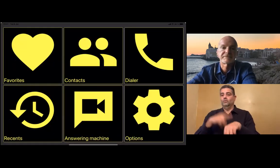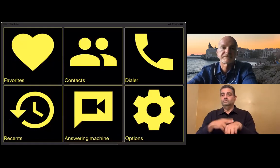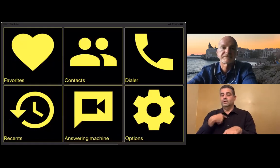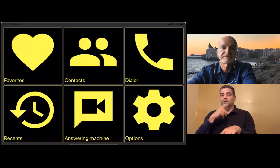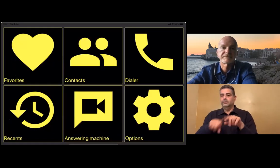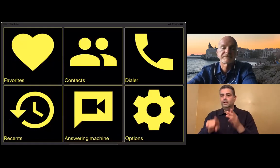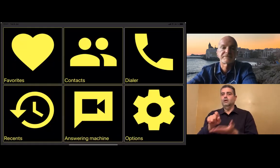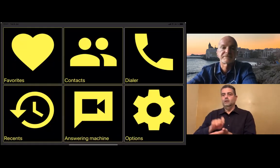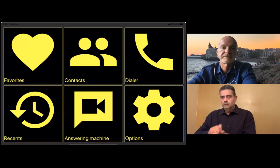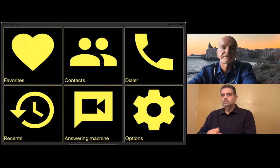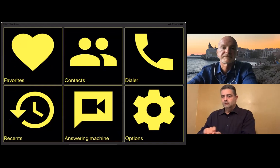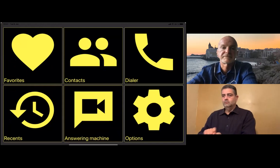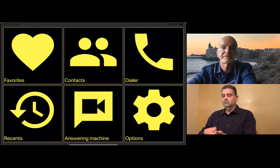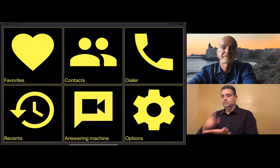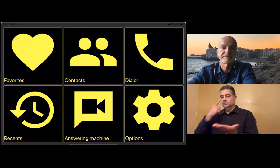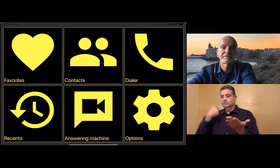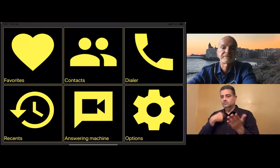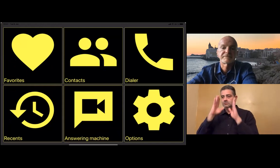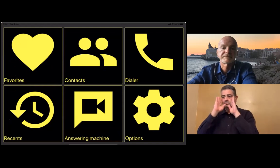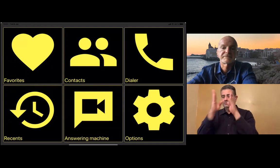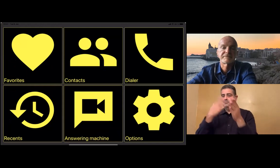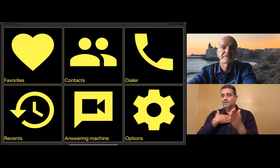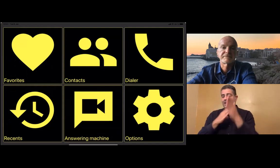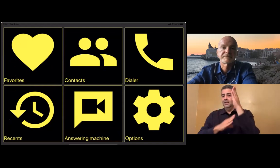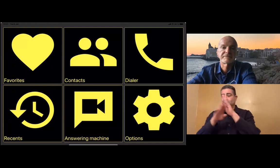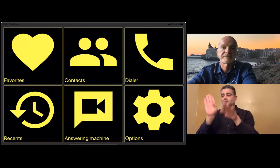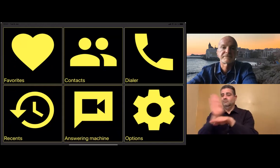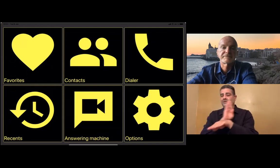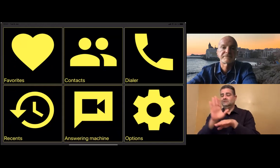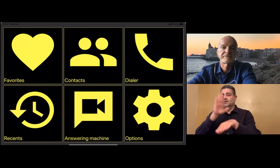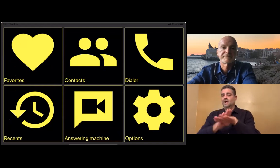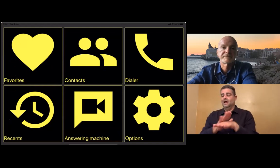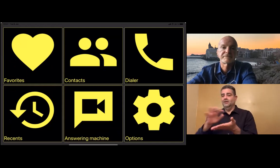instructions on what I needed to do. Of course, I can't take notes.